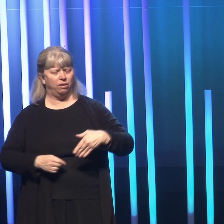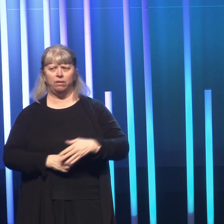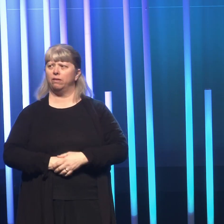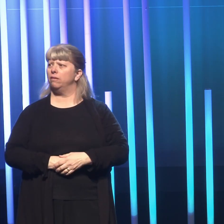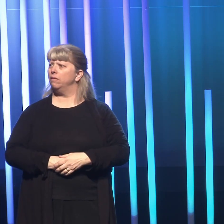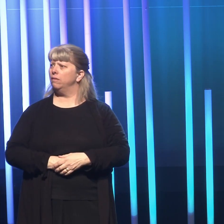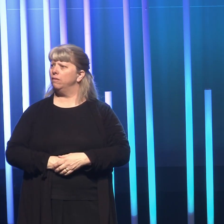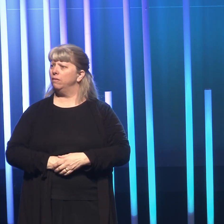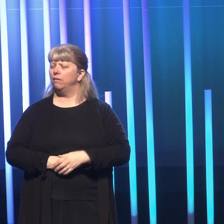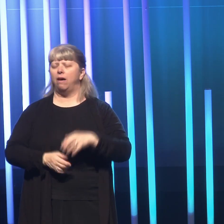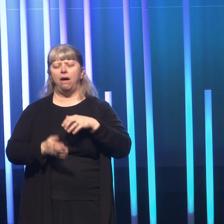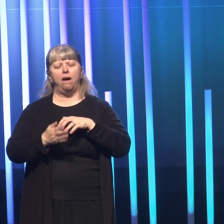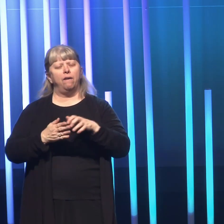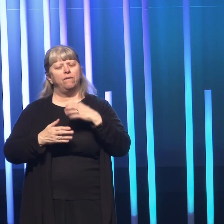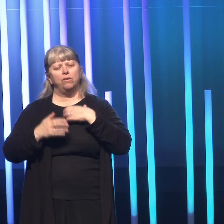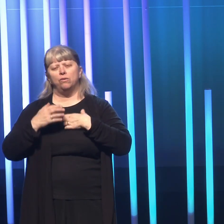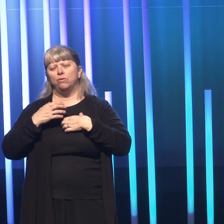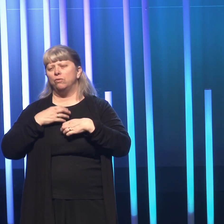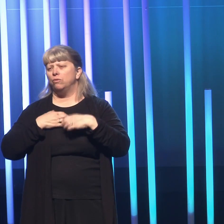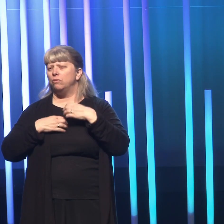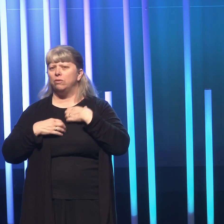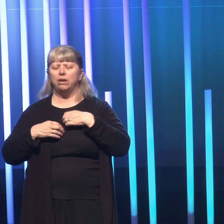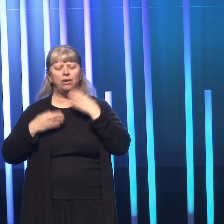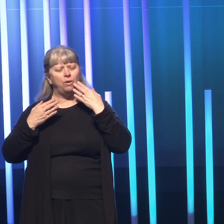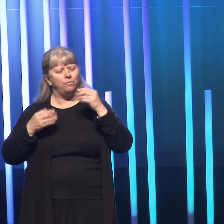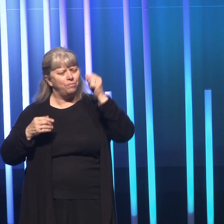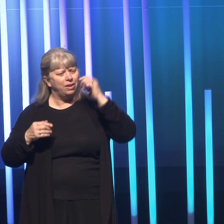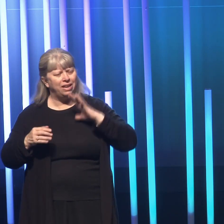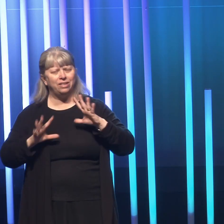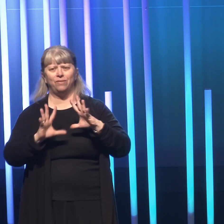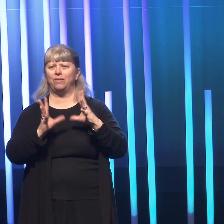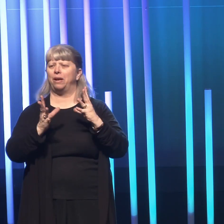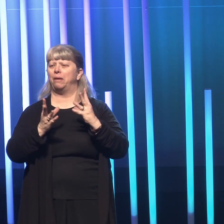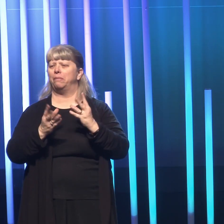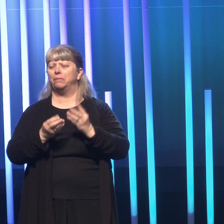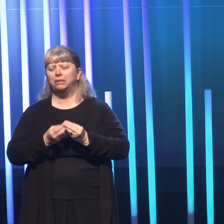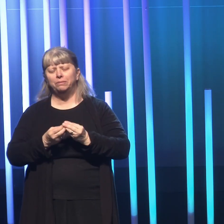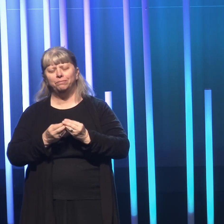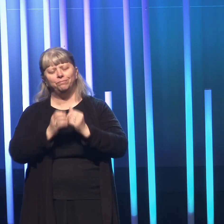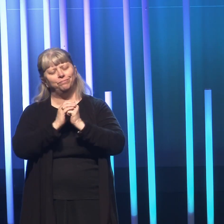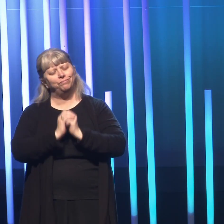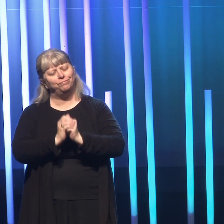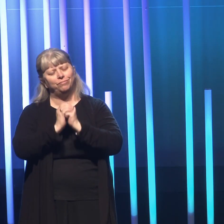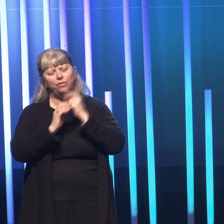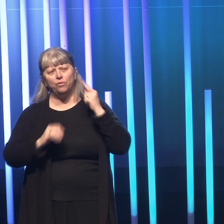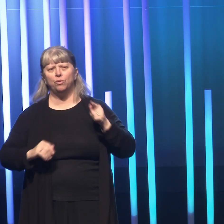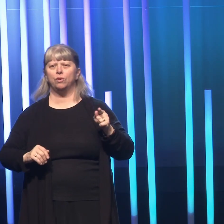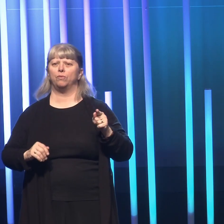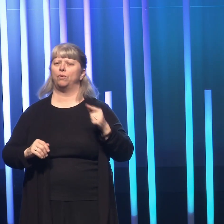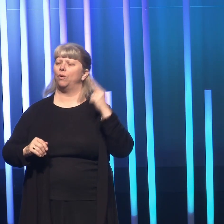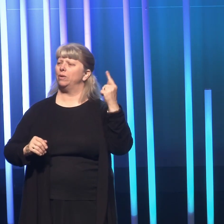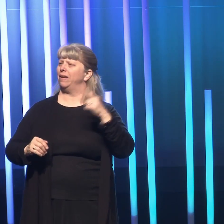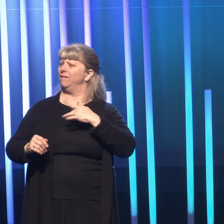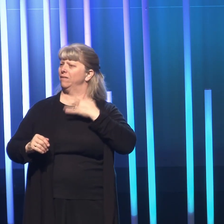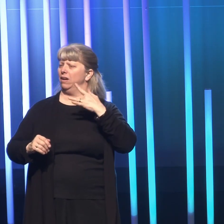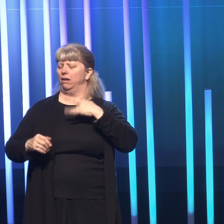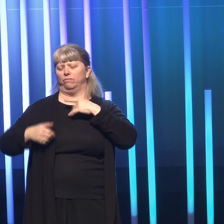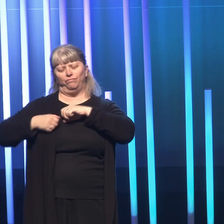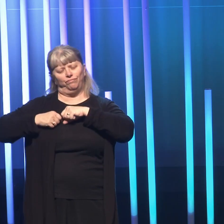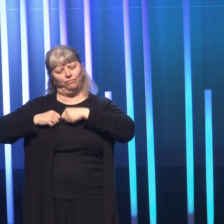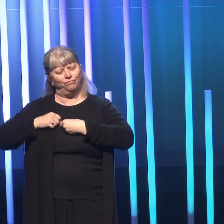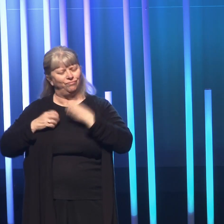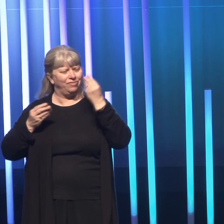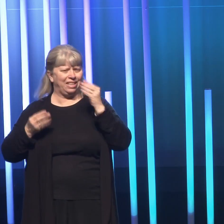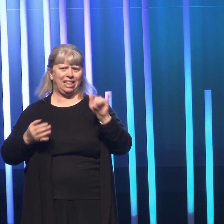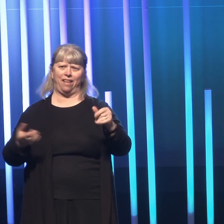And I've often prayed for this unknown man and his family. And I've always felt an unbearable heartache when I